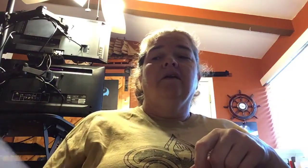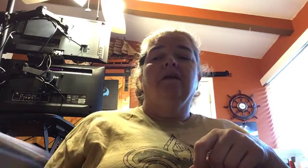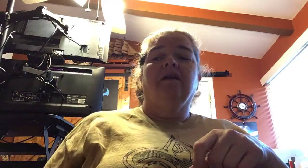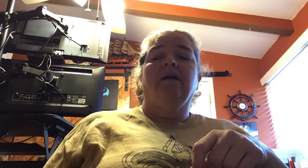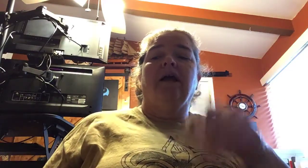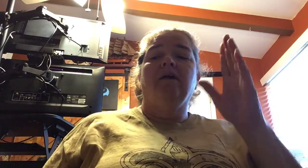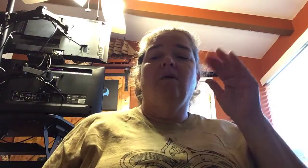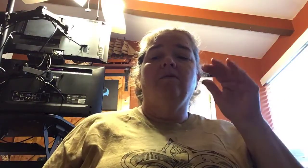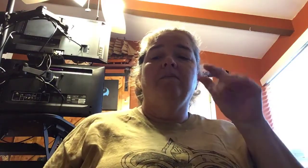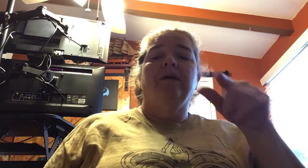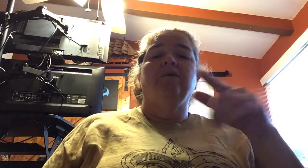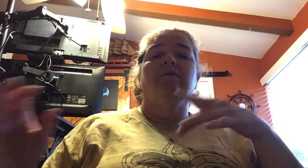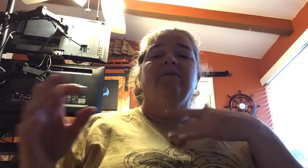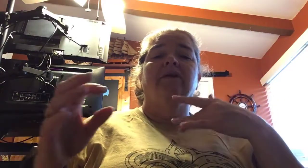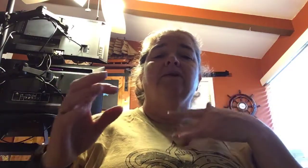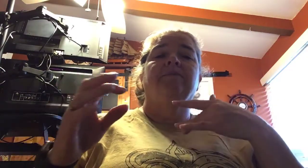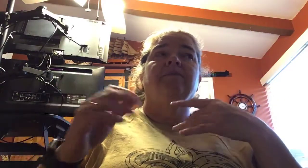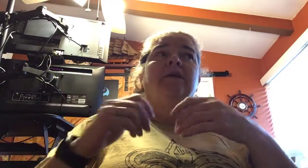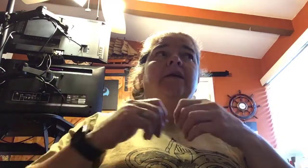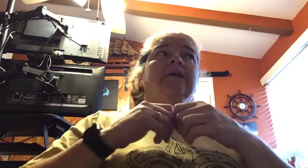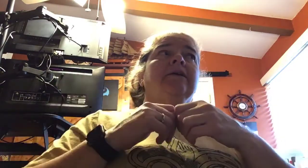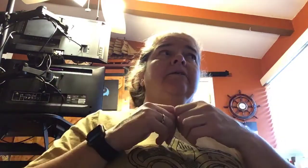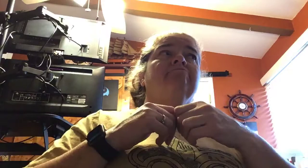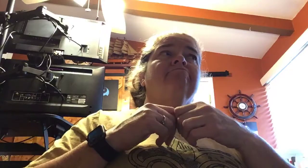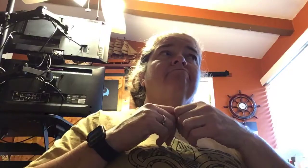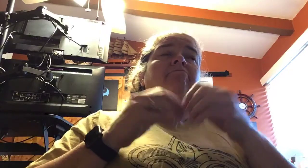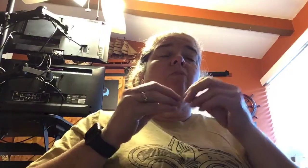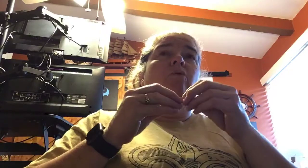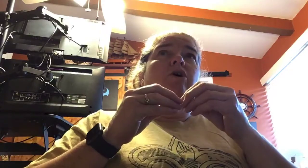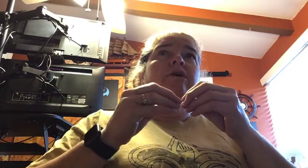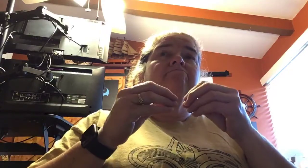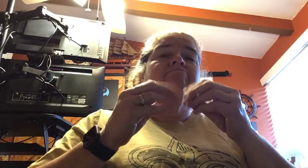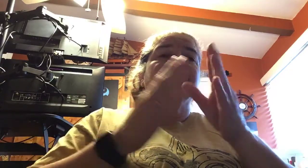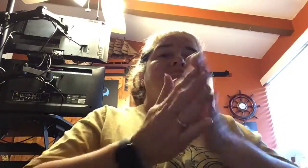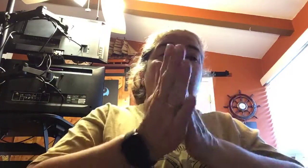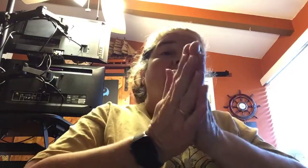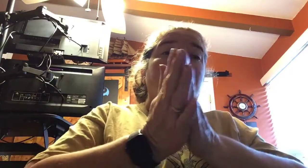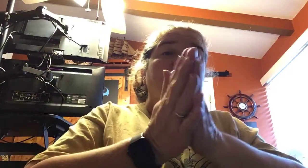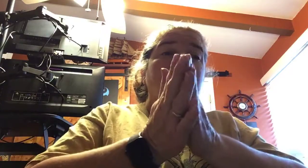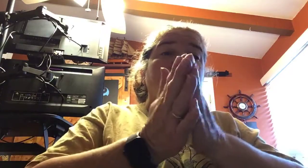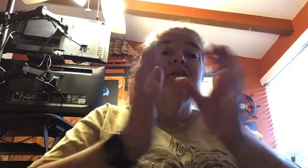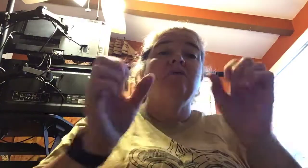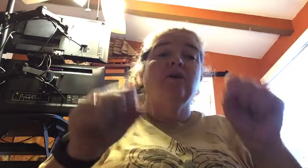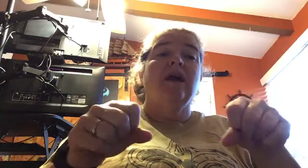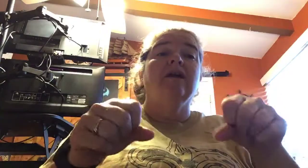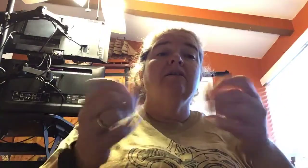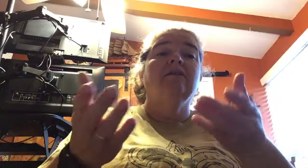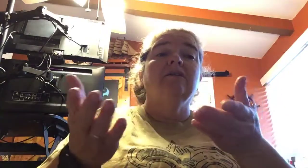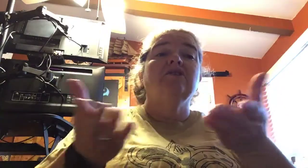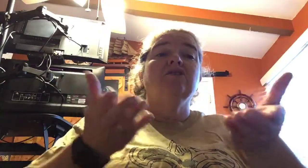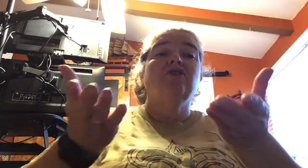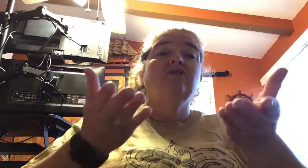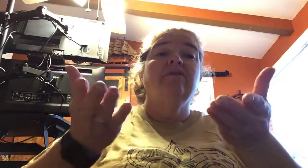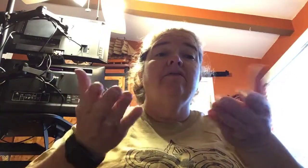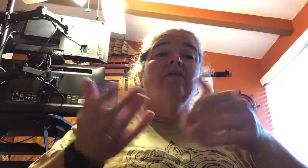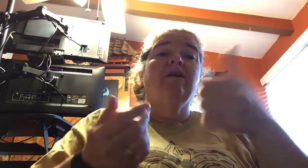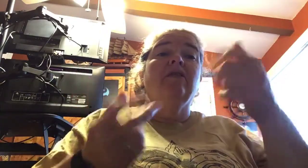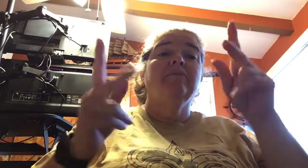I hope that you feel more motivated that you can serve another